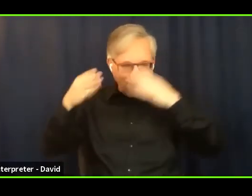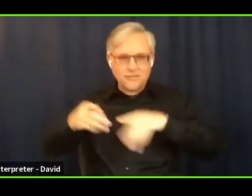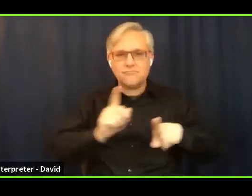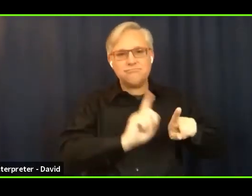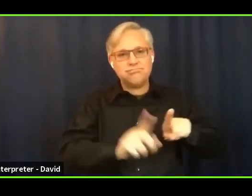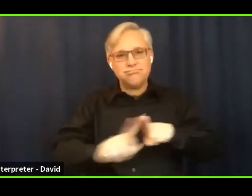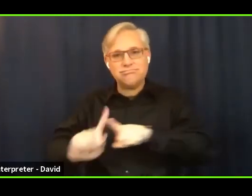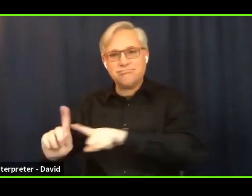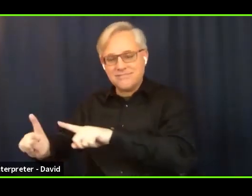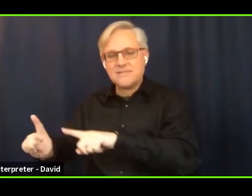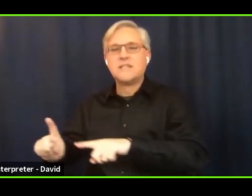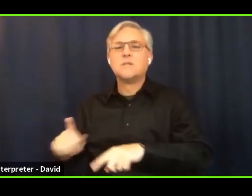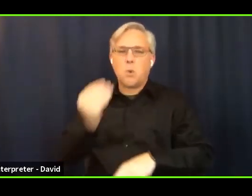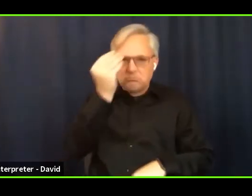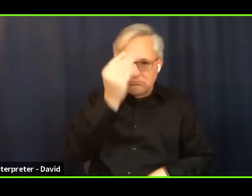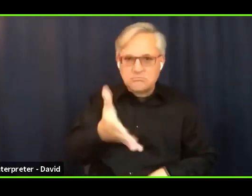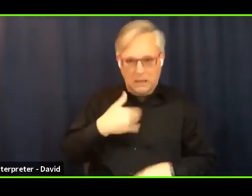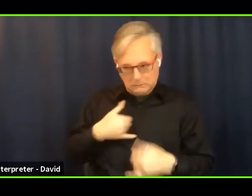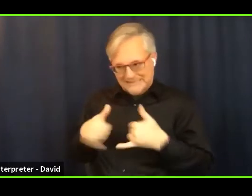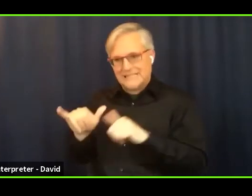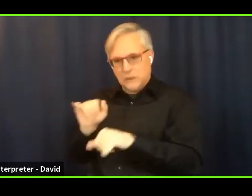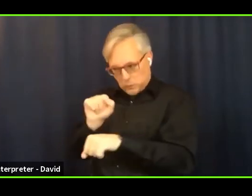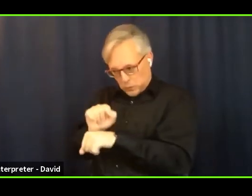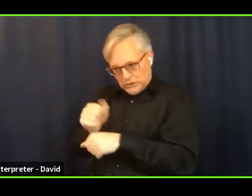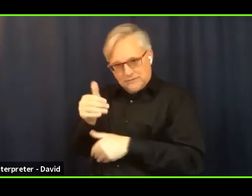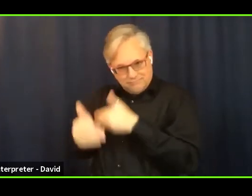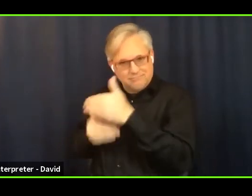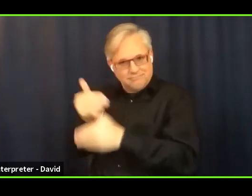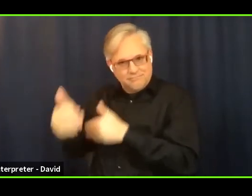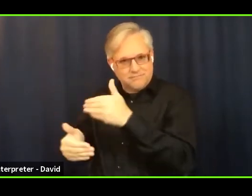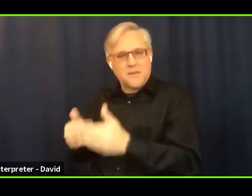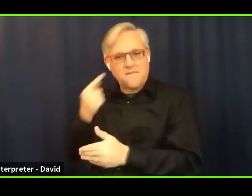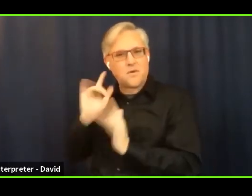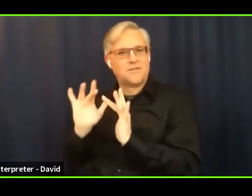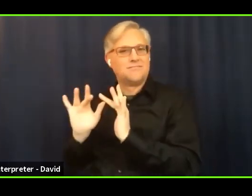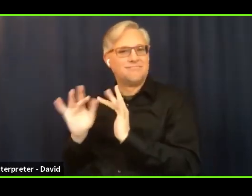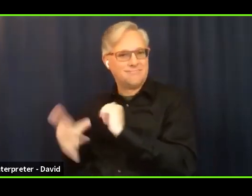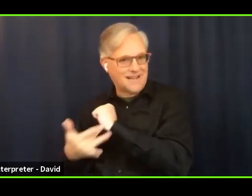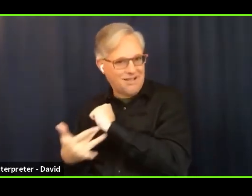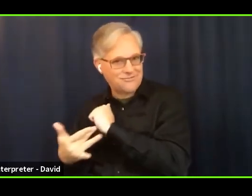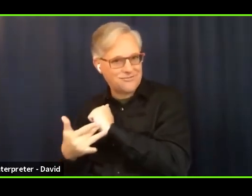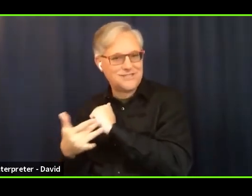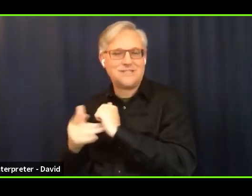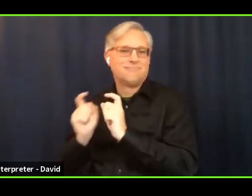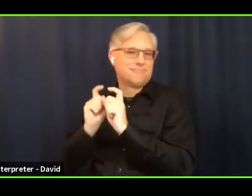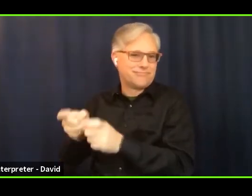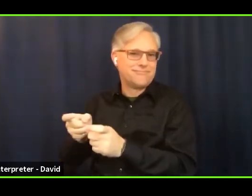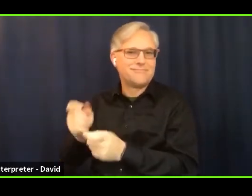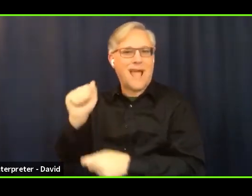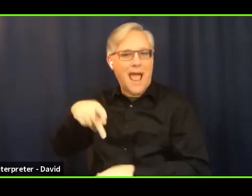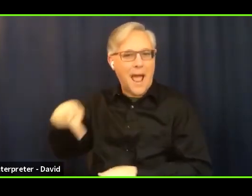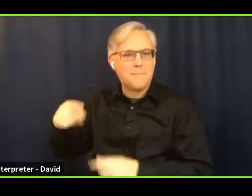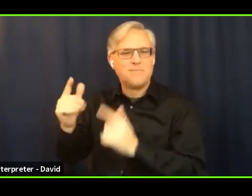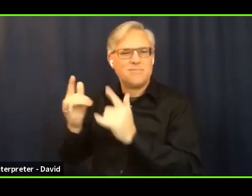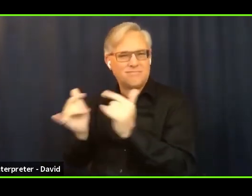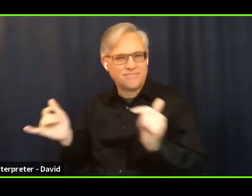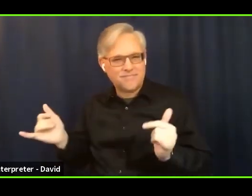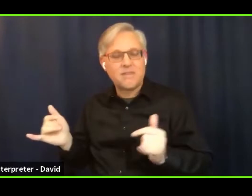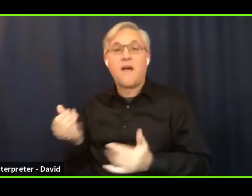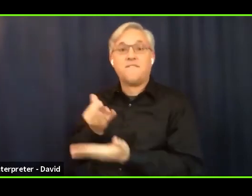am still working on it as, as are the finance committee folks, but it just takes some time. So we'll be communicating about